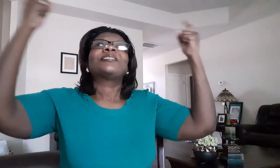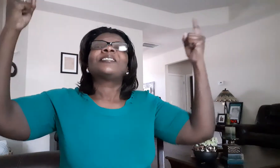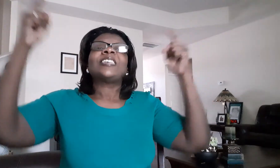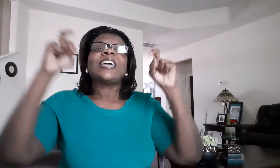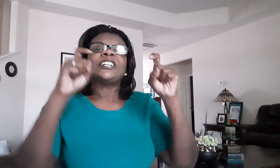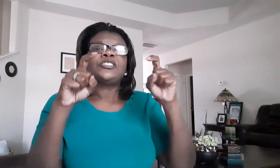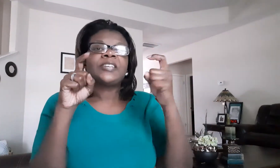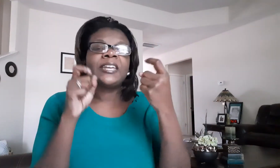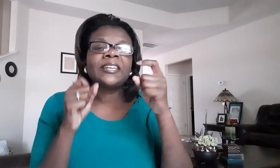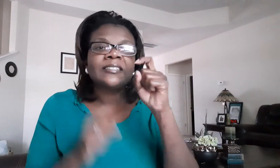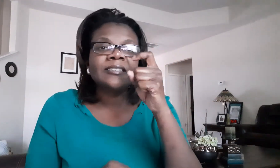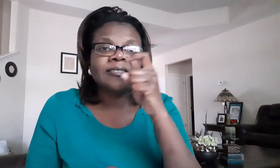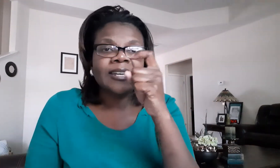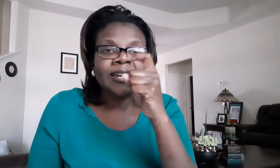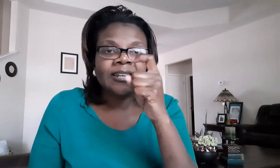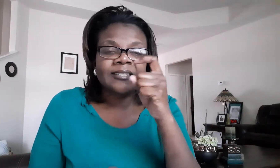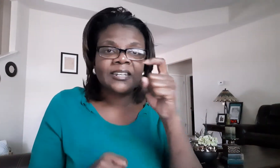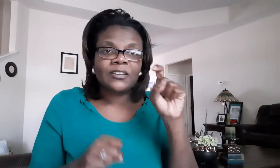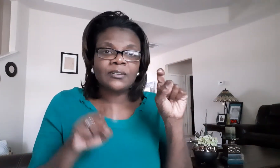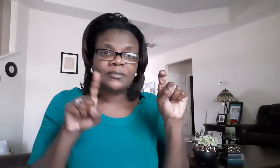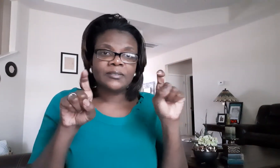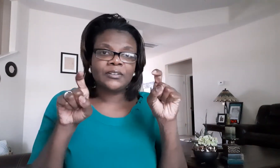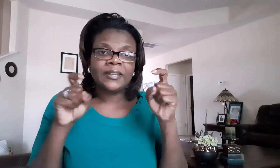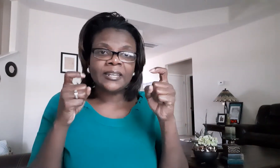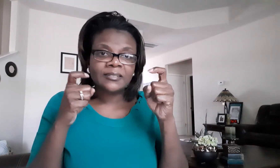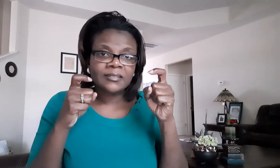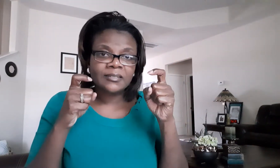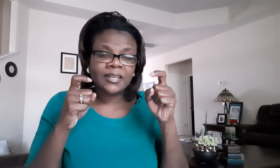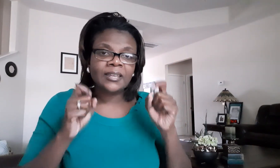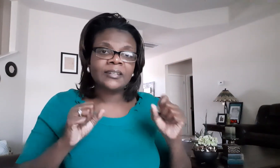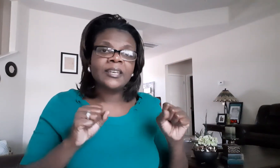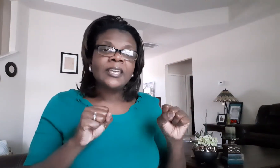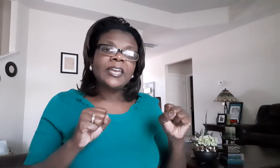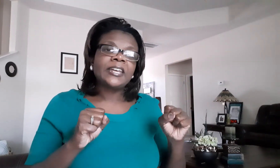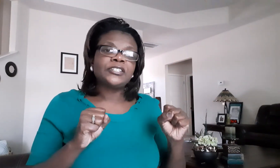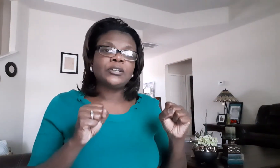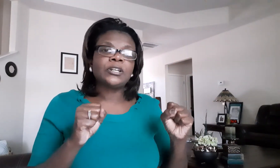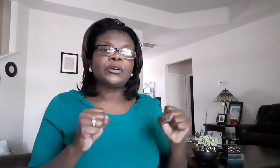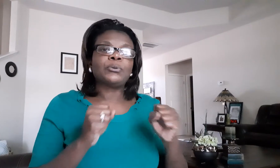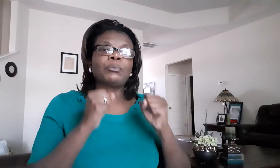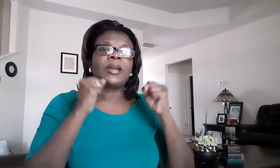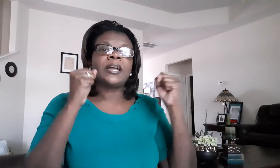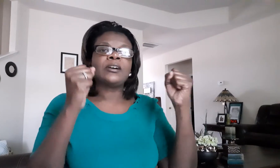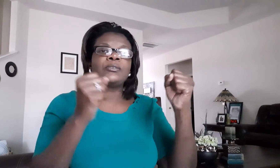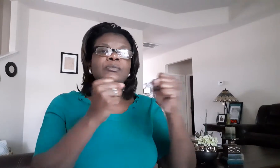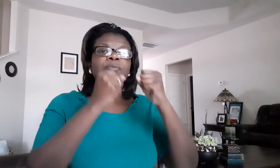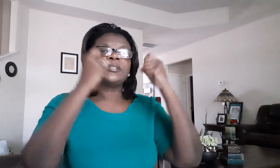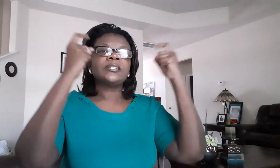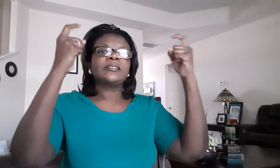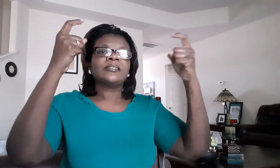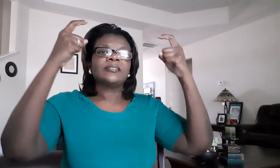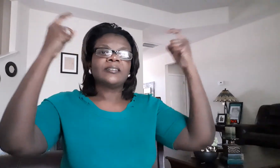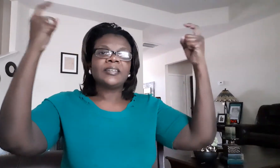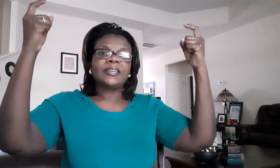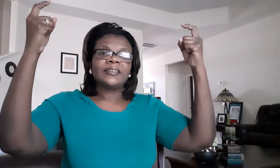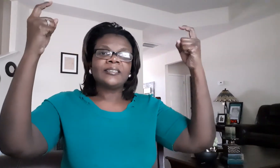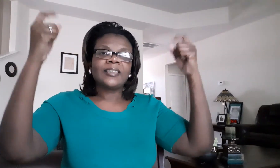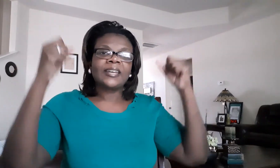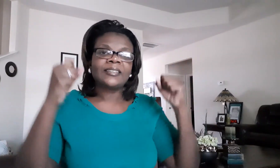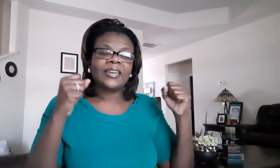and you're taking this is the x here letter x and sign and you're going to go round like that